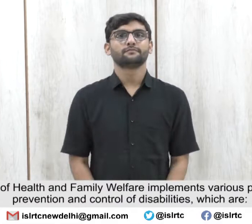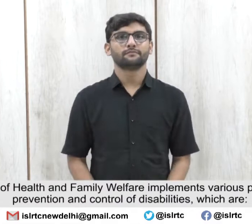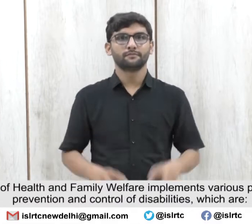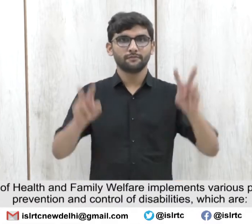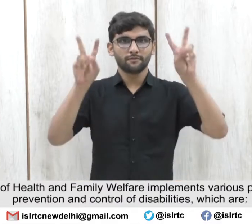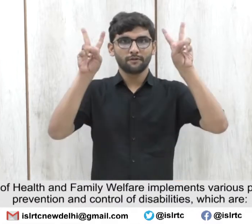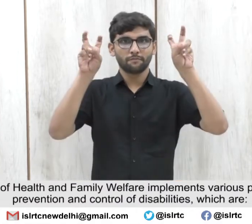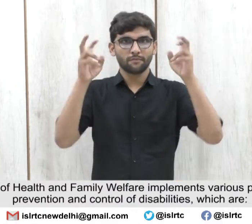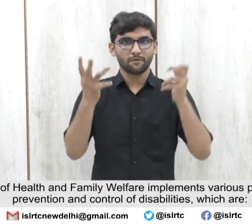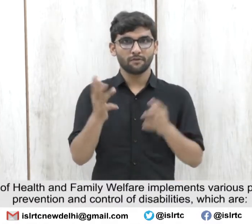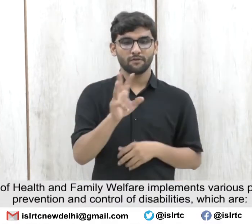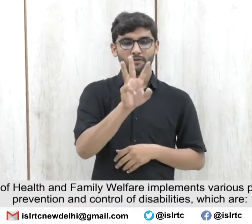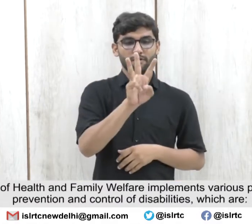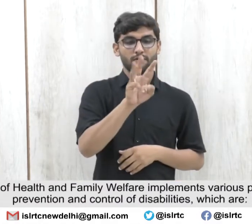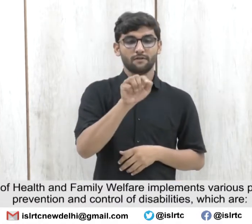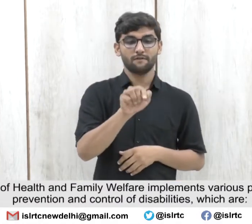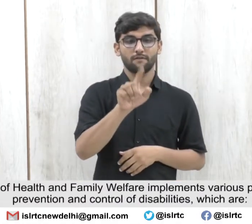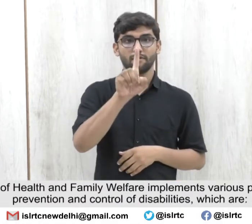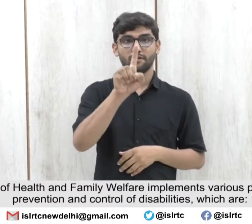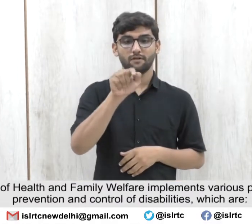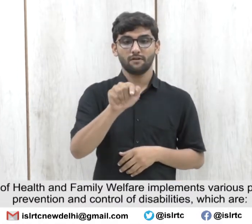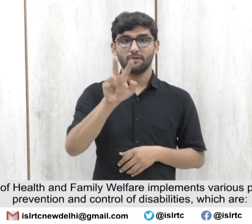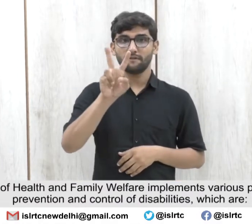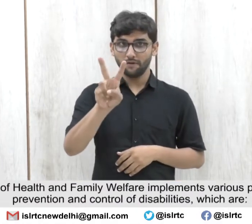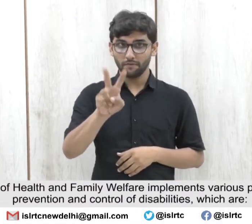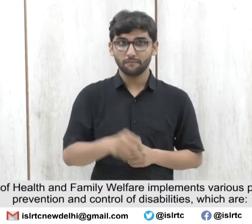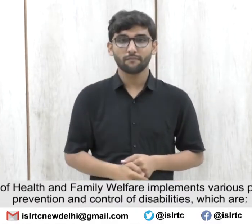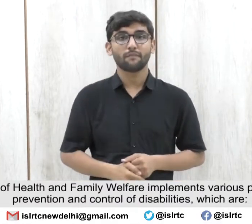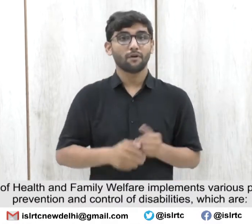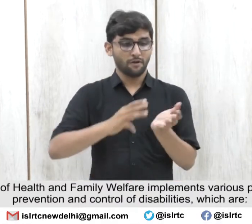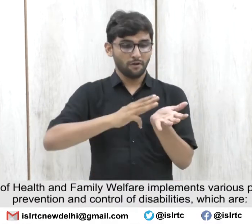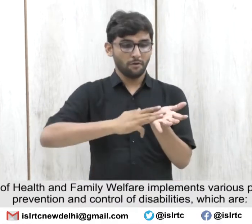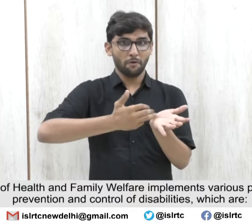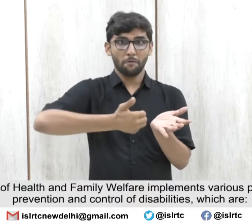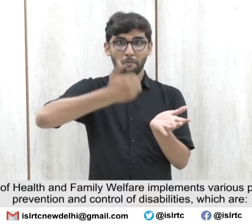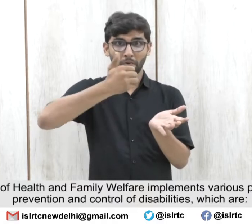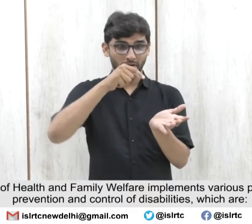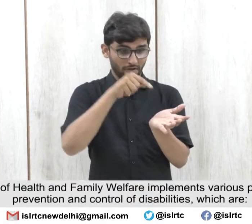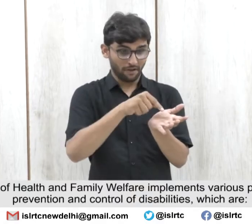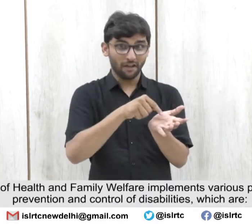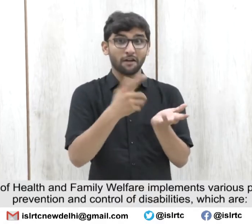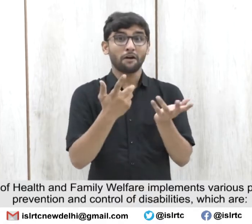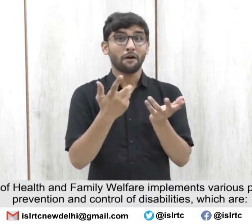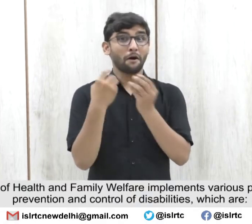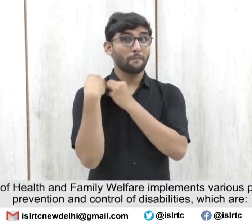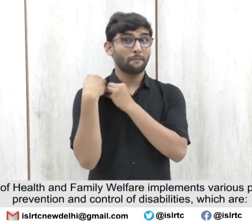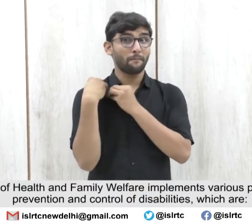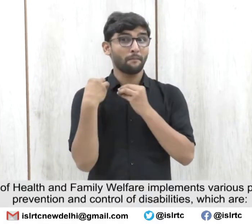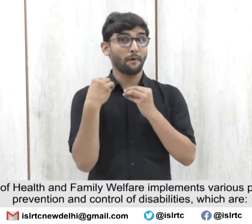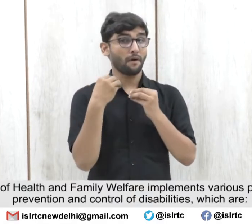3.1.2 Ministry of Health and Family Welfare